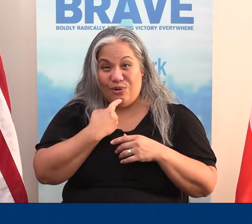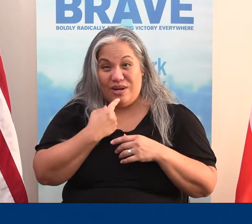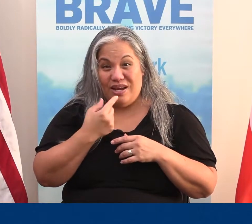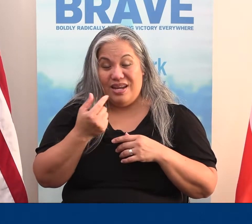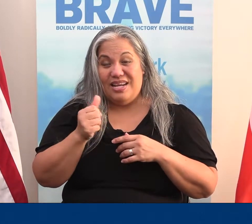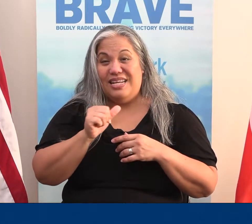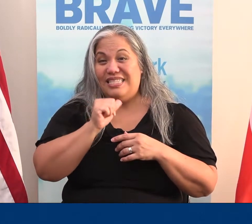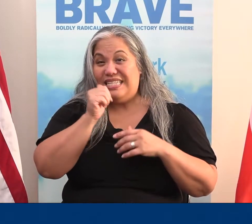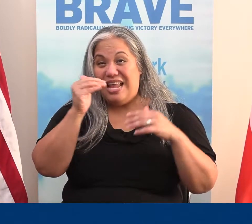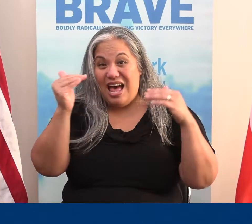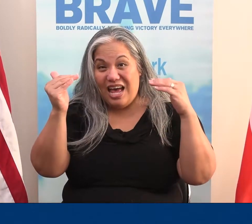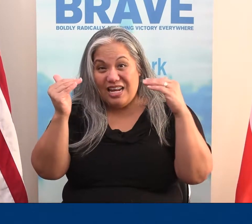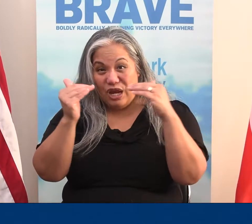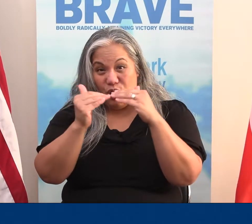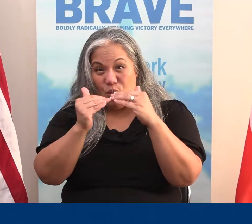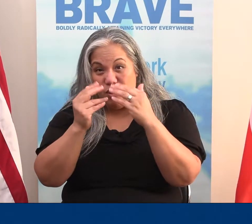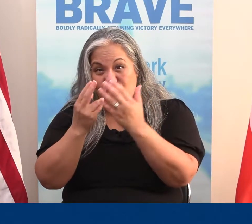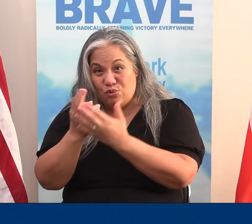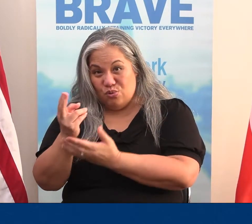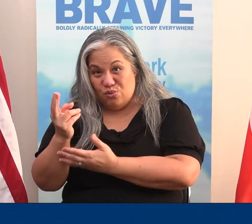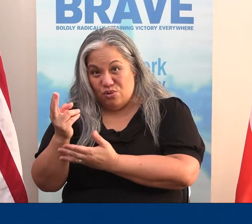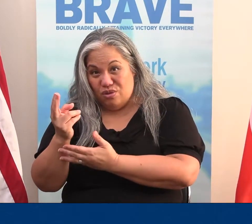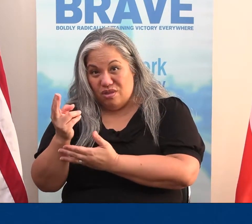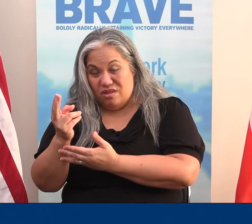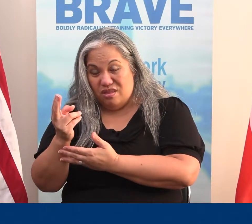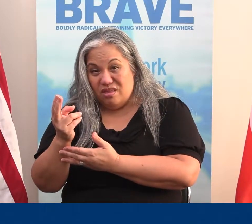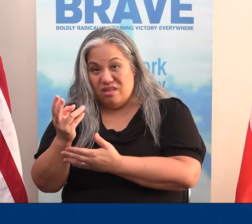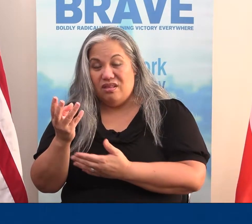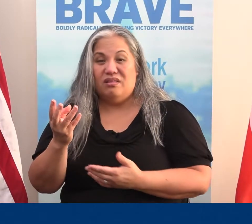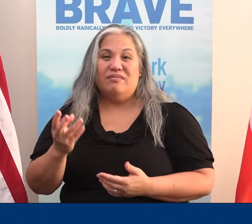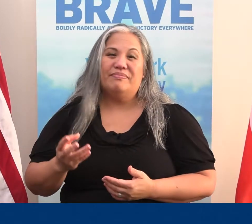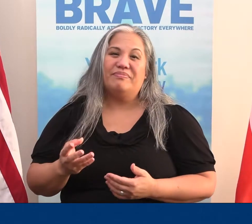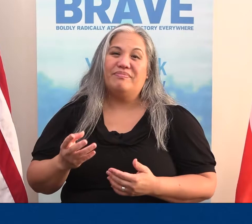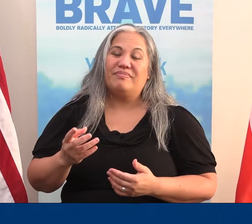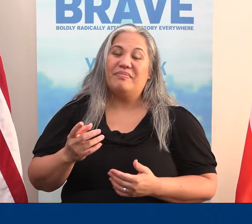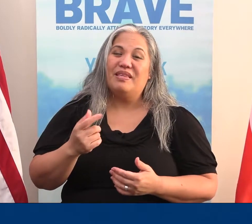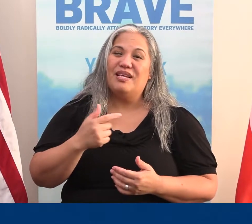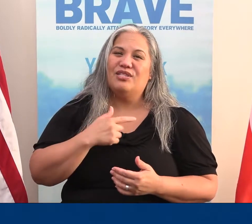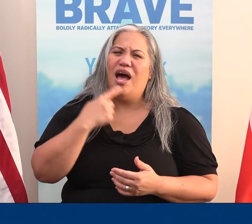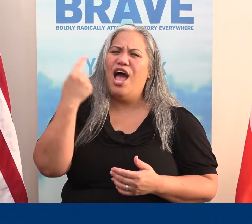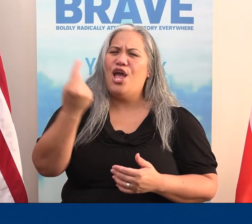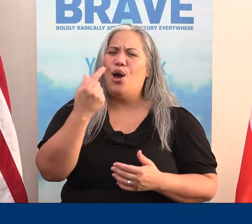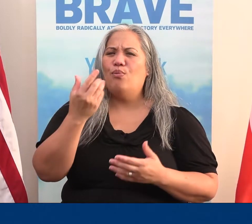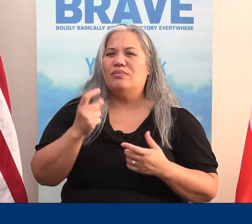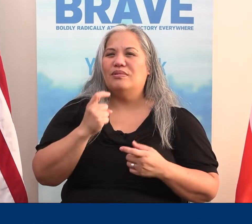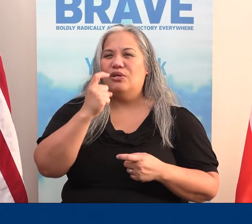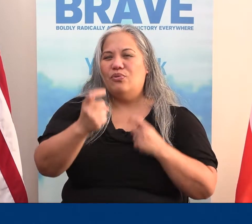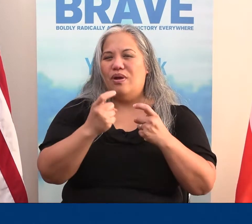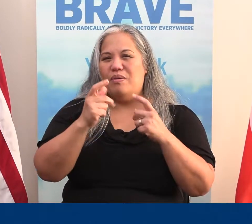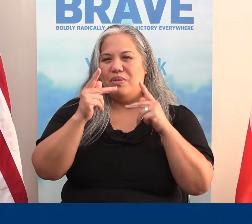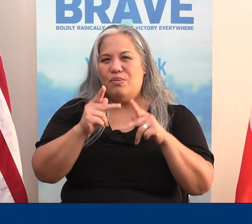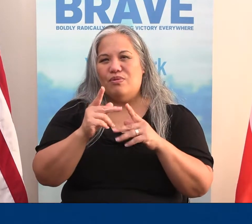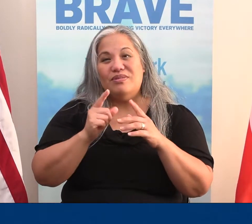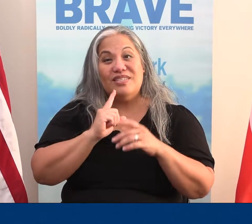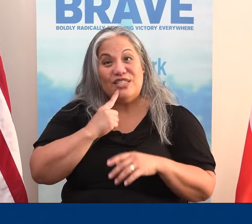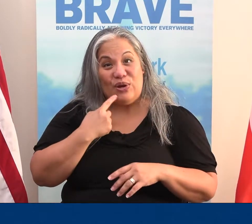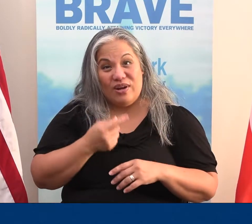Sincerity does not equal truth. And so, I always grant people sincerity.